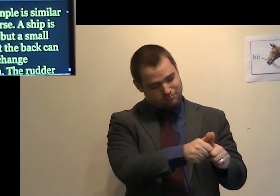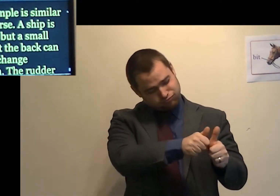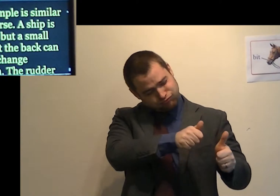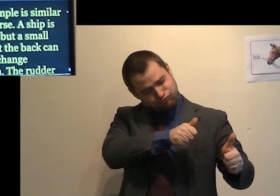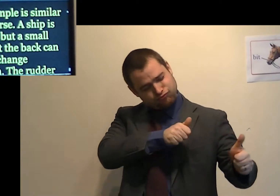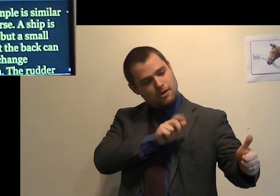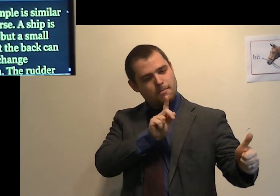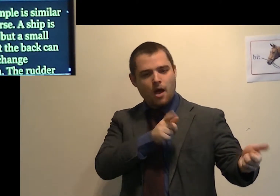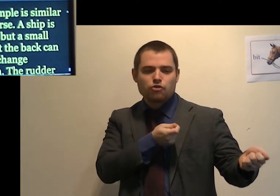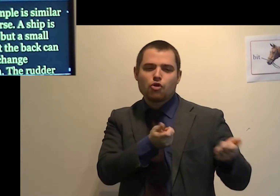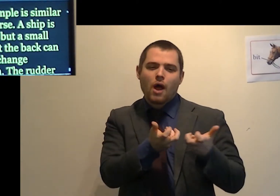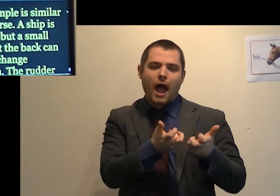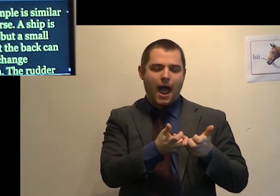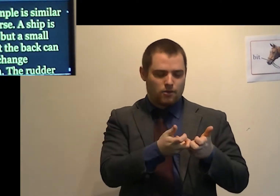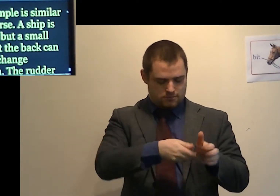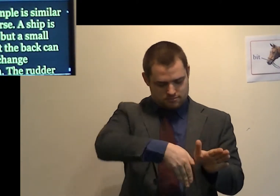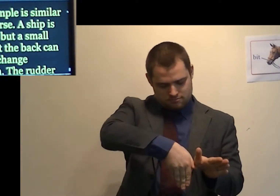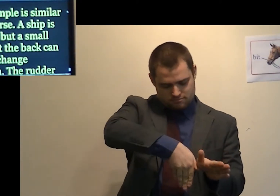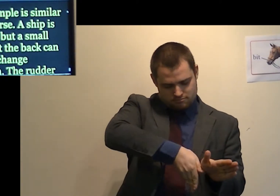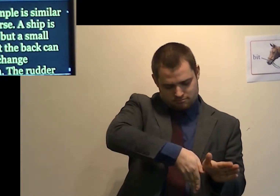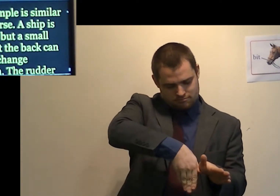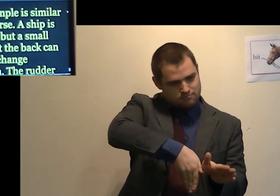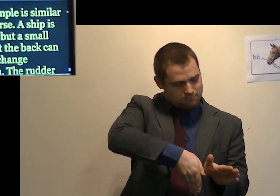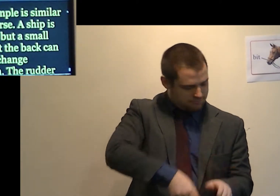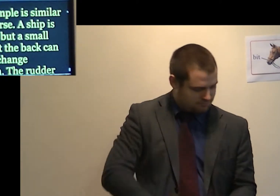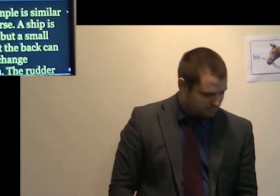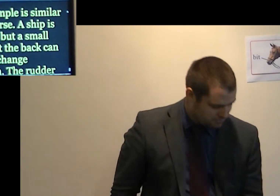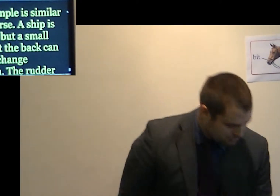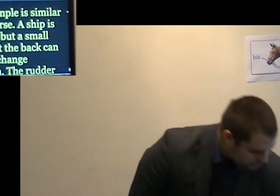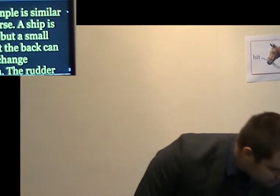small rudder at the back can make it change direction.